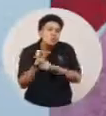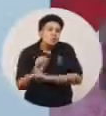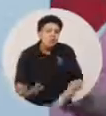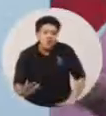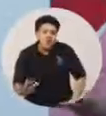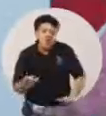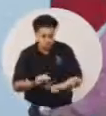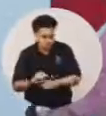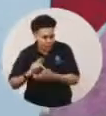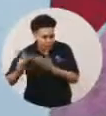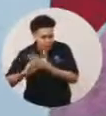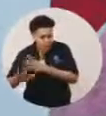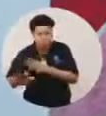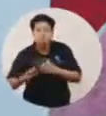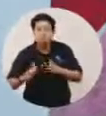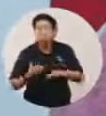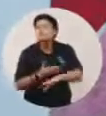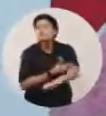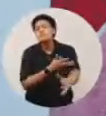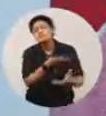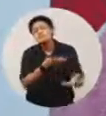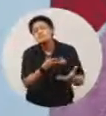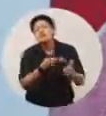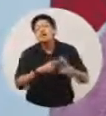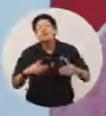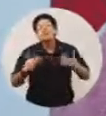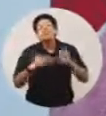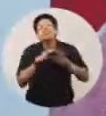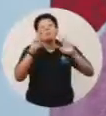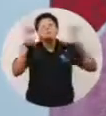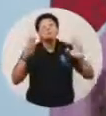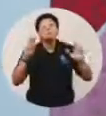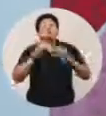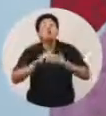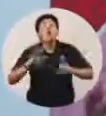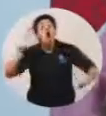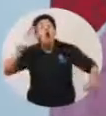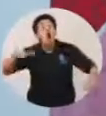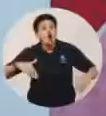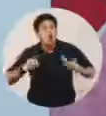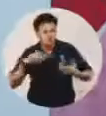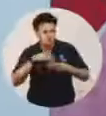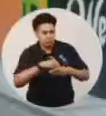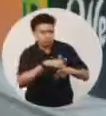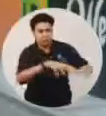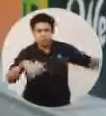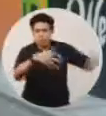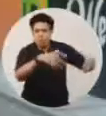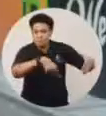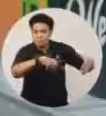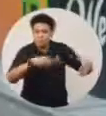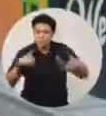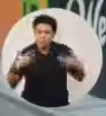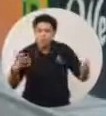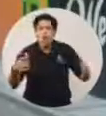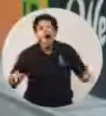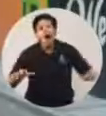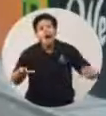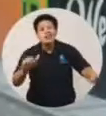Improving dialogue on youth development issues between all people involved in the youth sector. The youth them want action, not